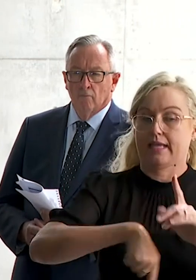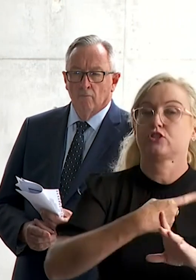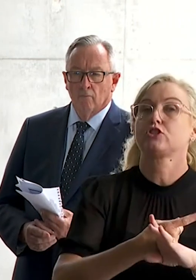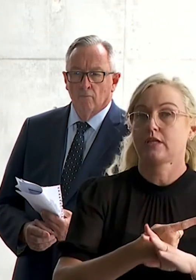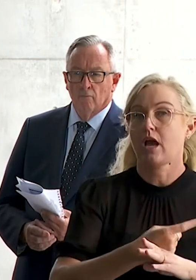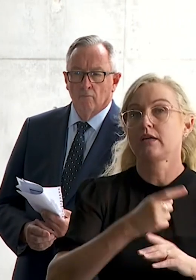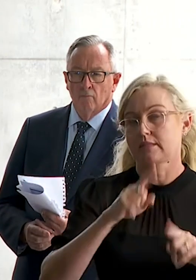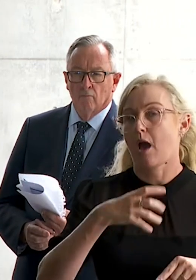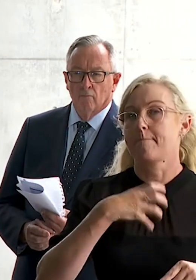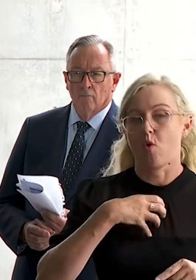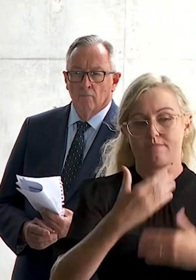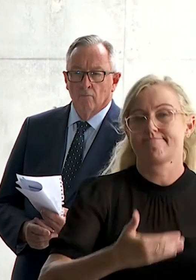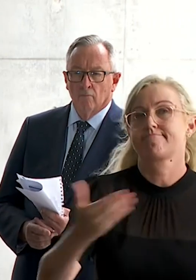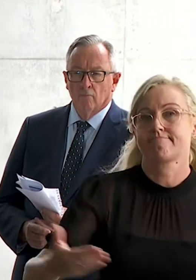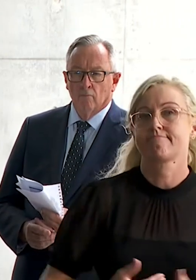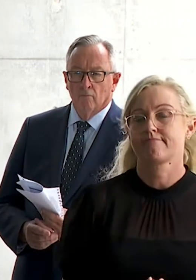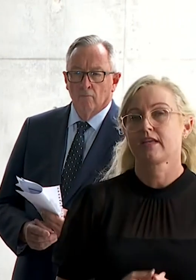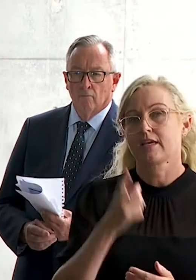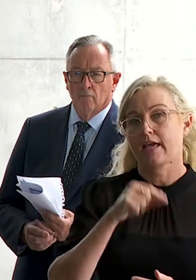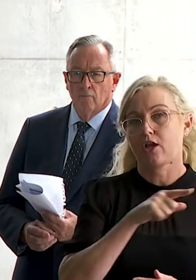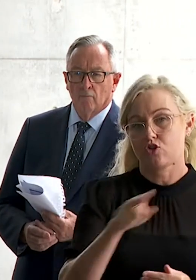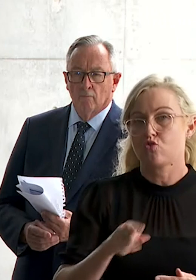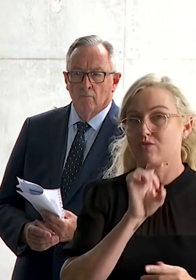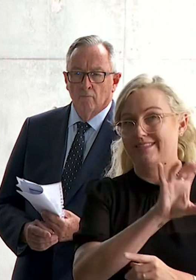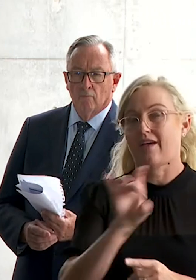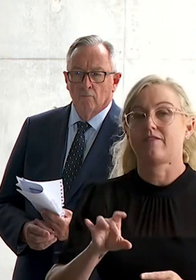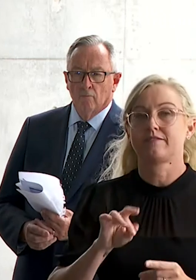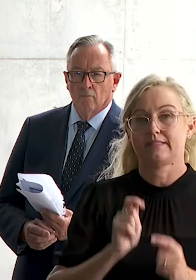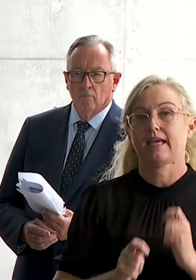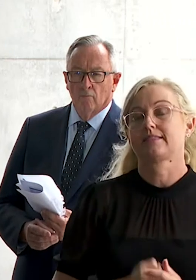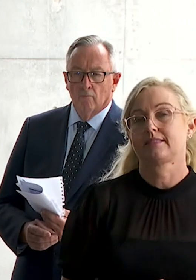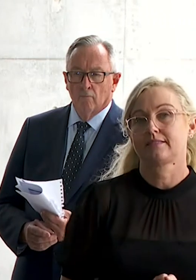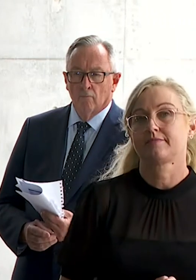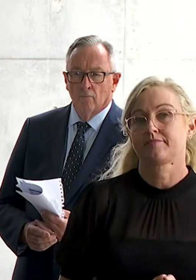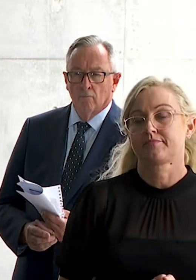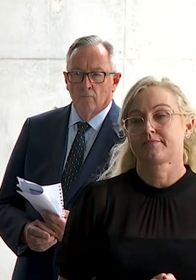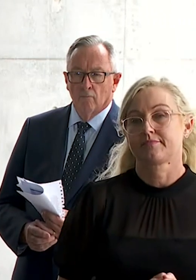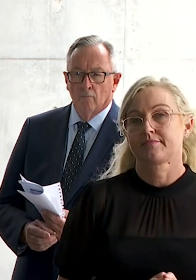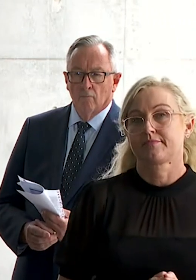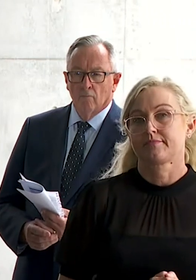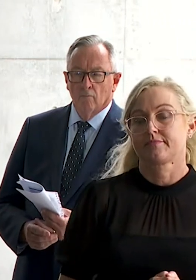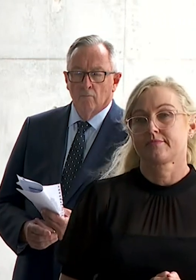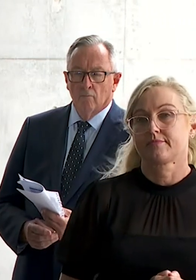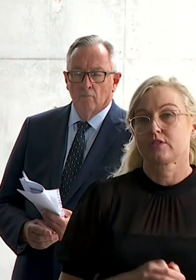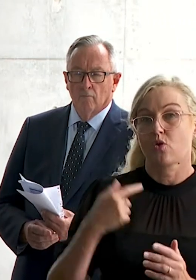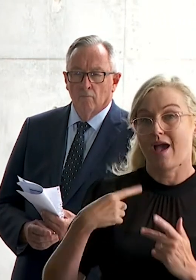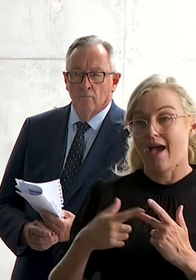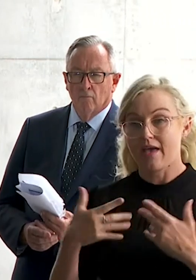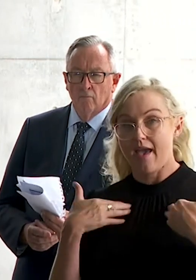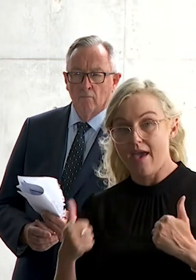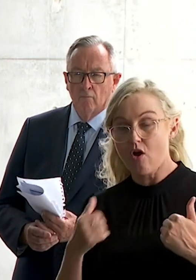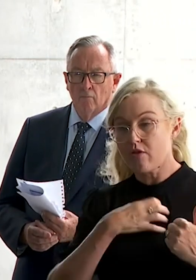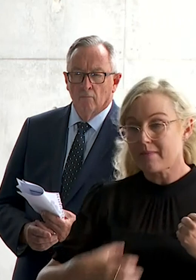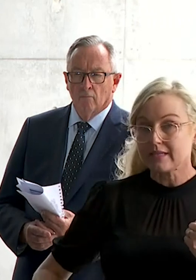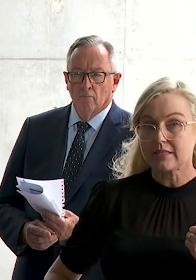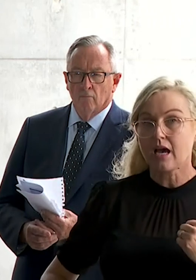drive personal responsibility, that we will play a role here. And I've tasked the Investment Minister, Stuart Ayres, the Health Minister, Brad